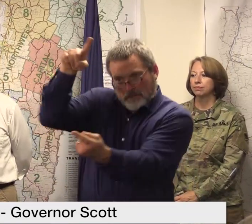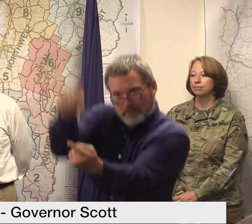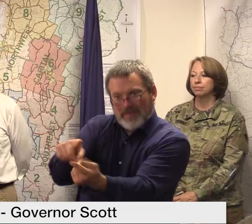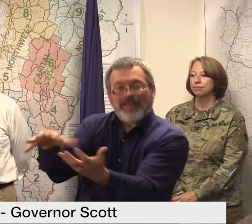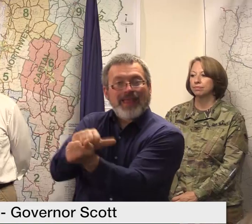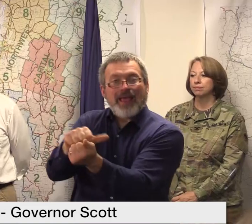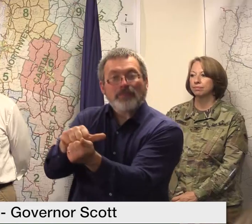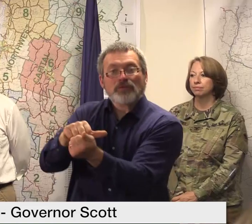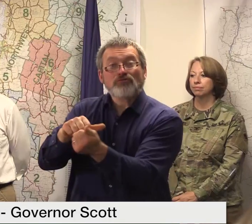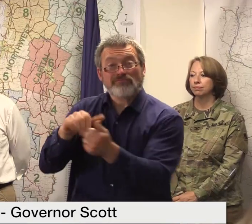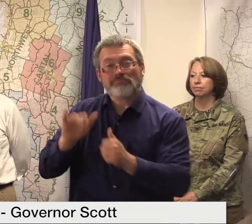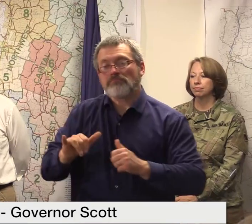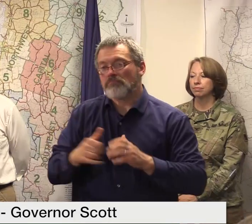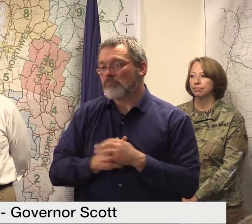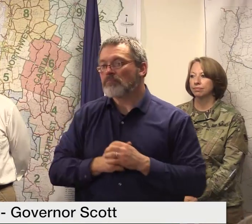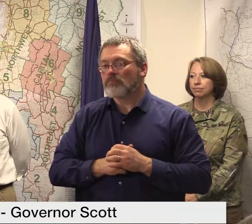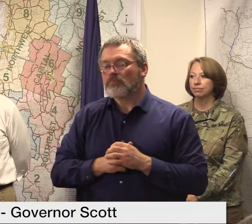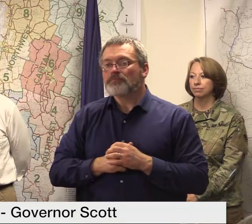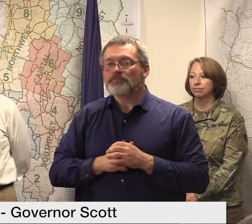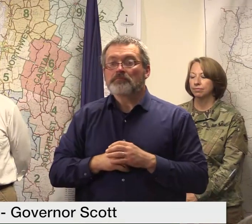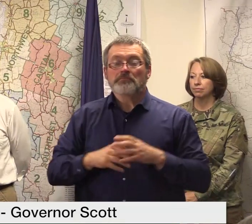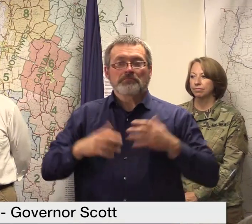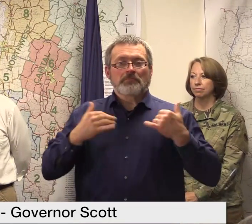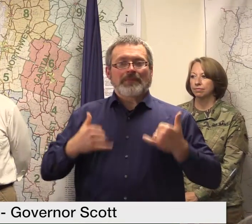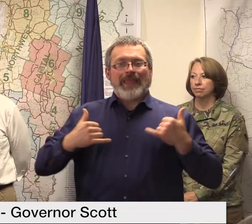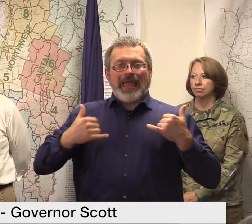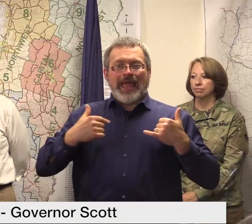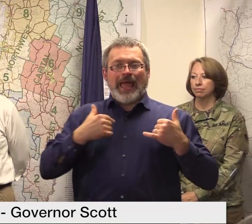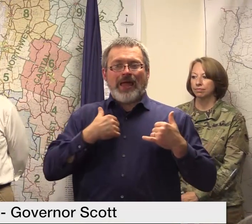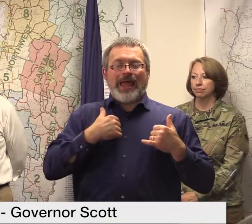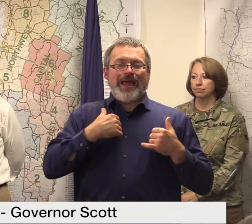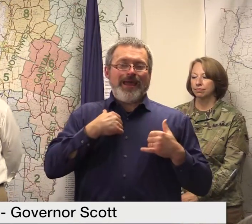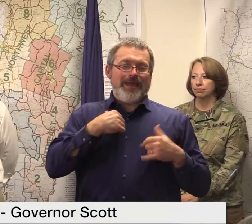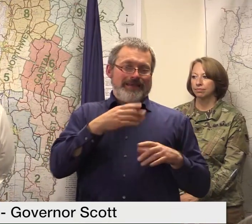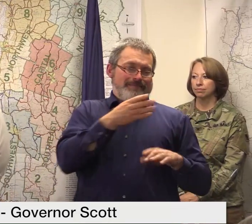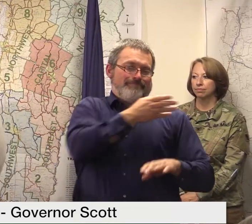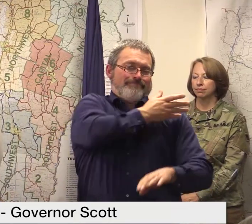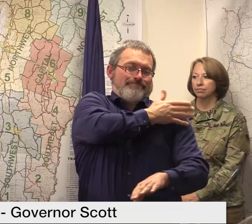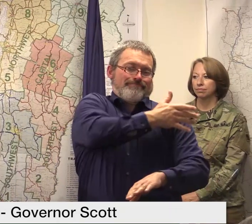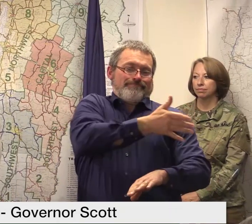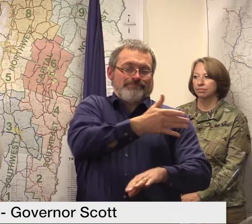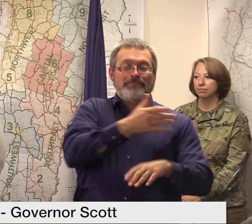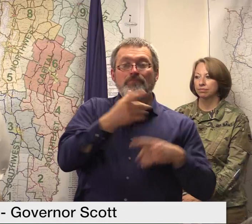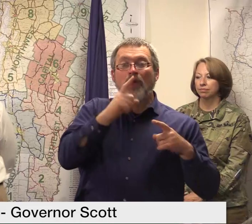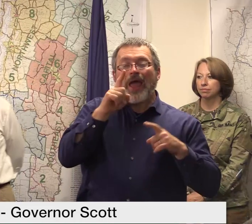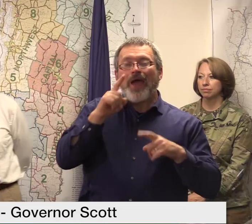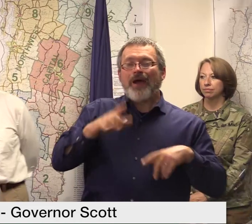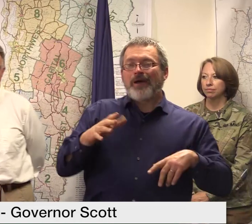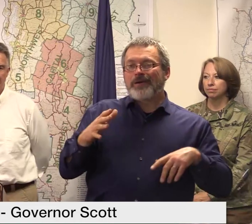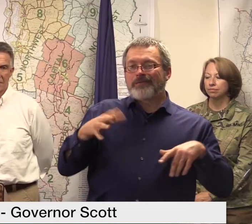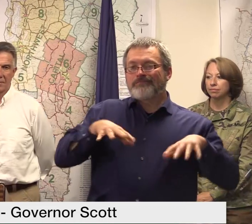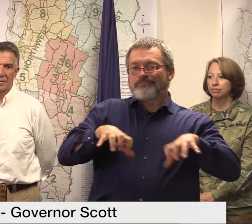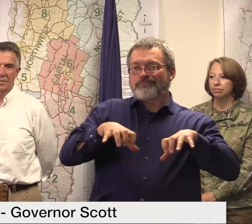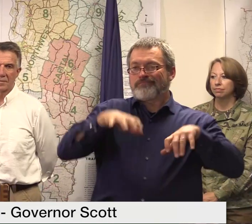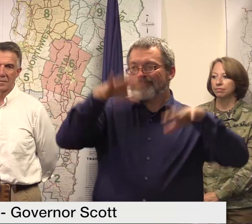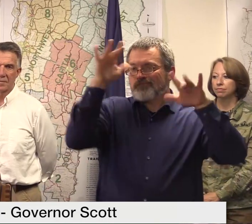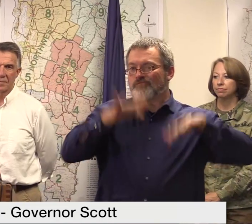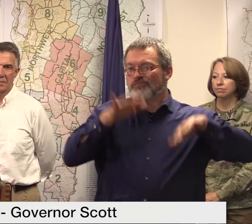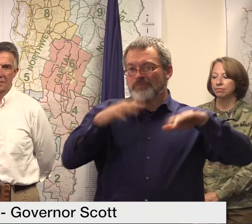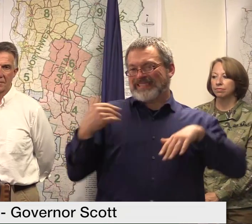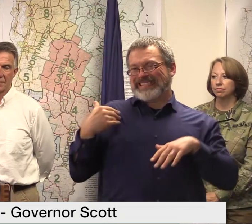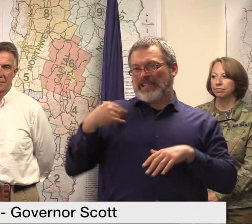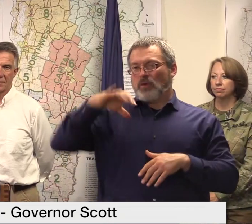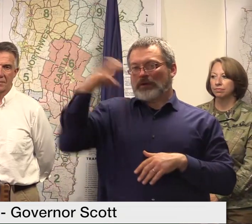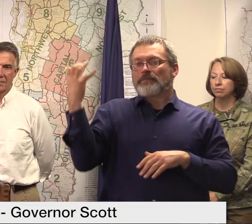I'm currently working an older disaster older as in this last Christmas for the Christmas storms in which